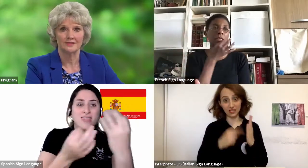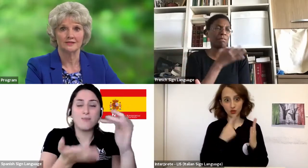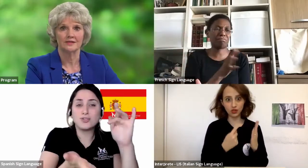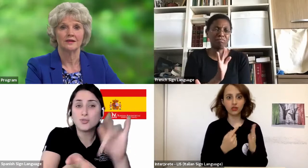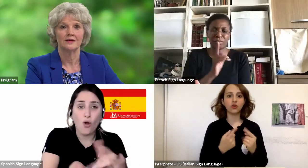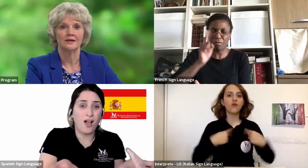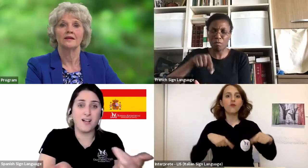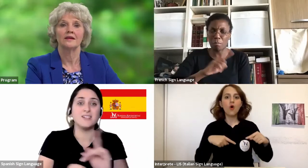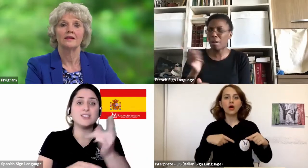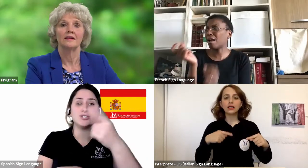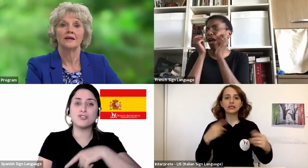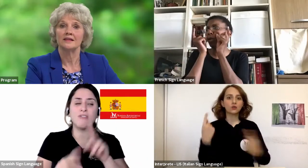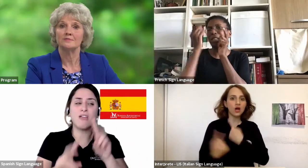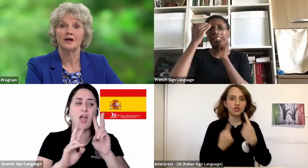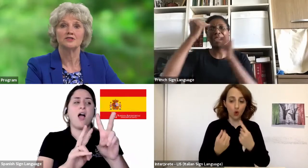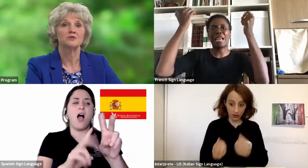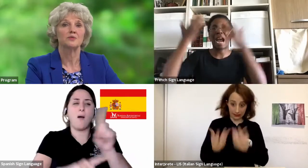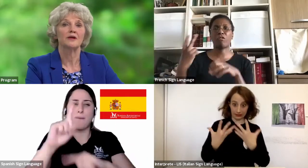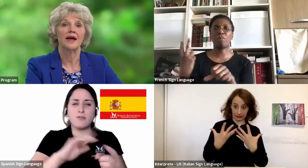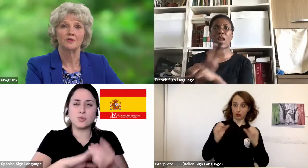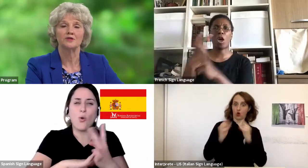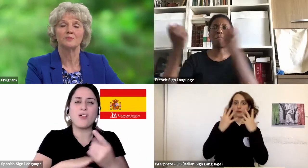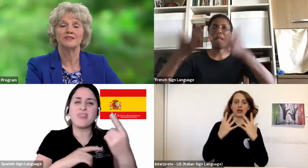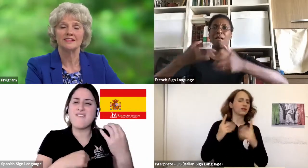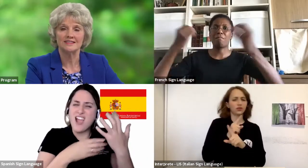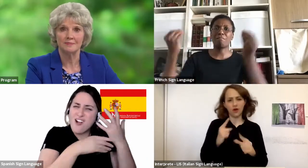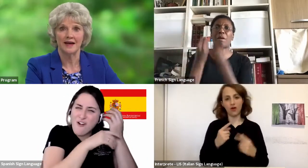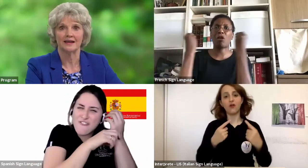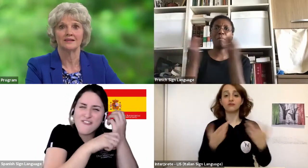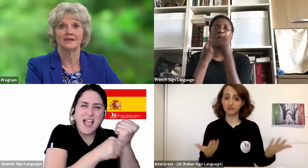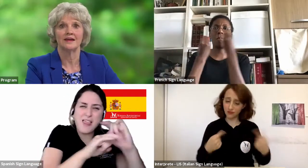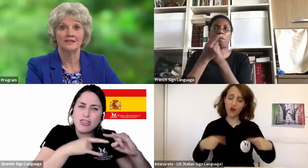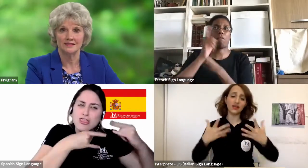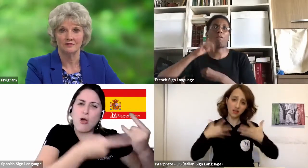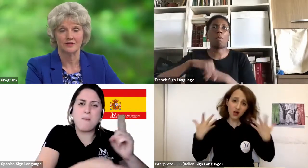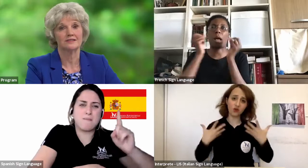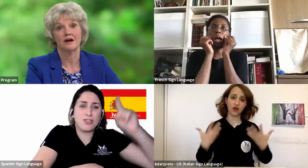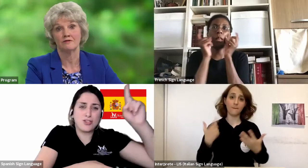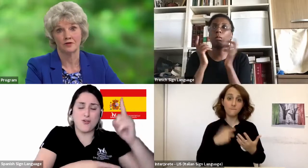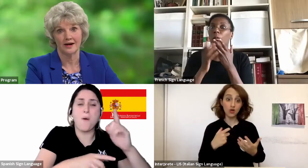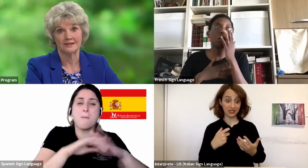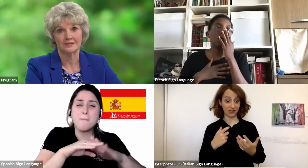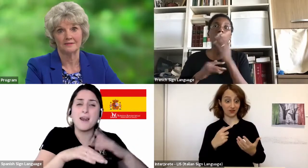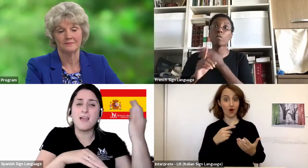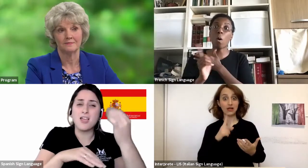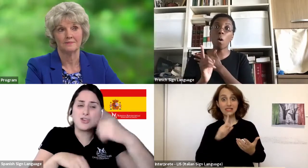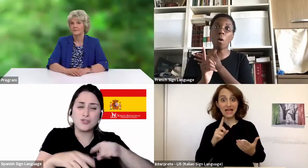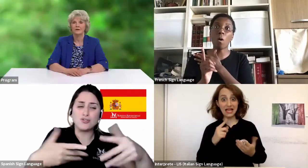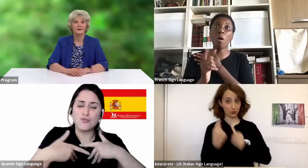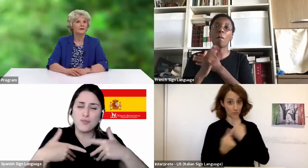rejoice inasmuch as we are able to participate in the sufferings of Christ.